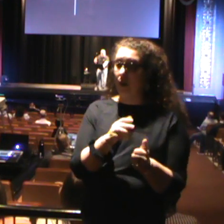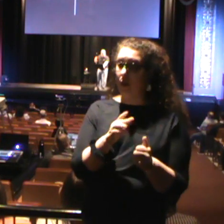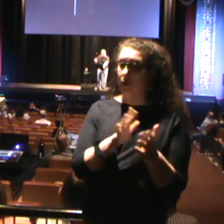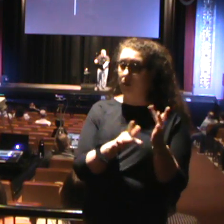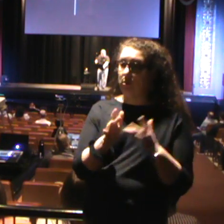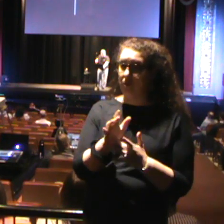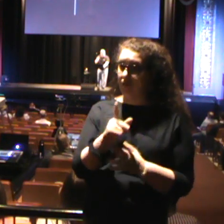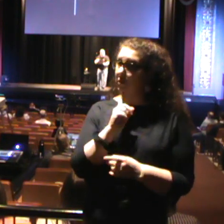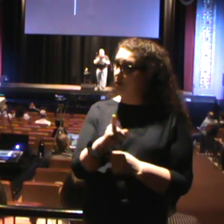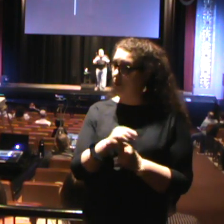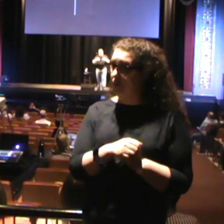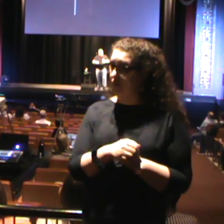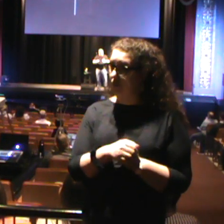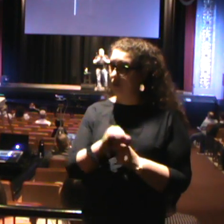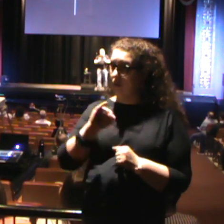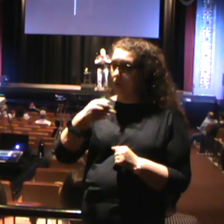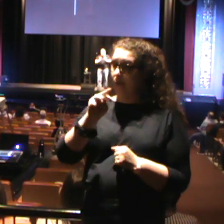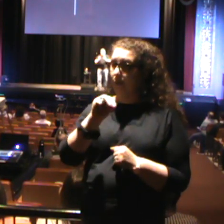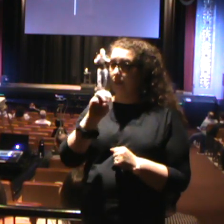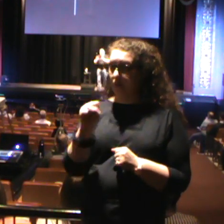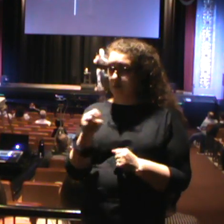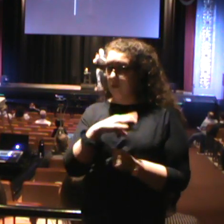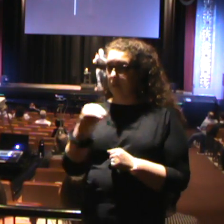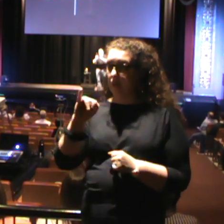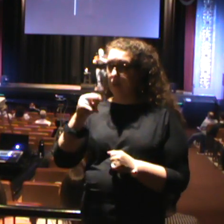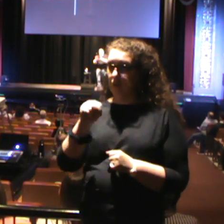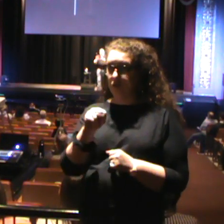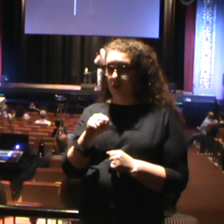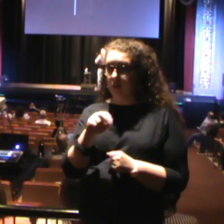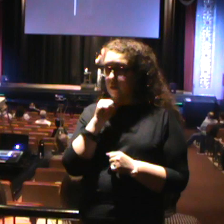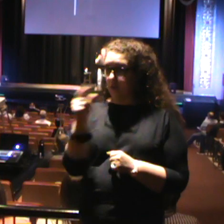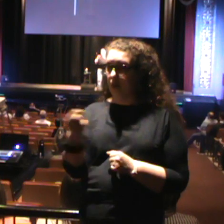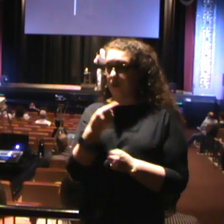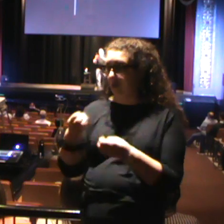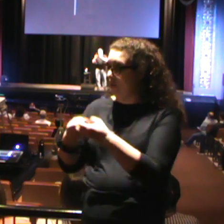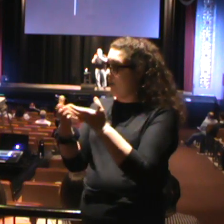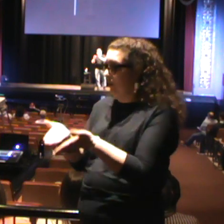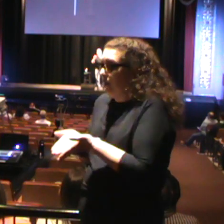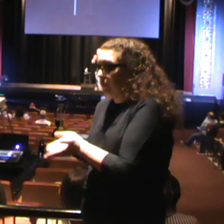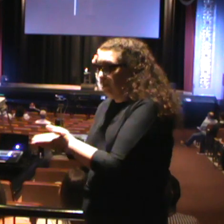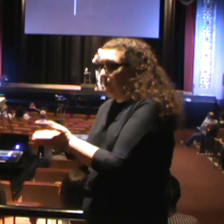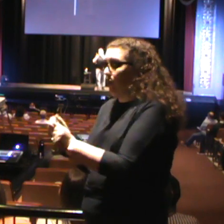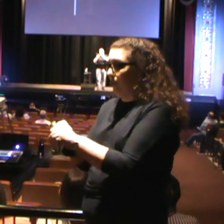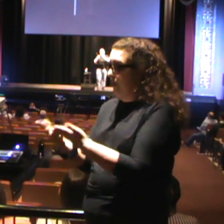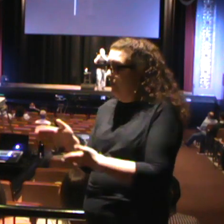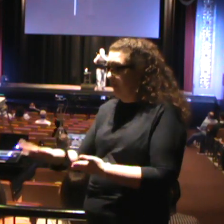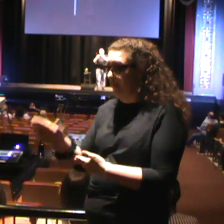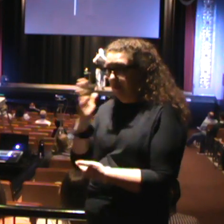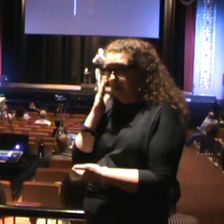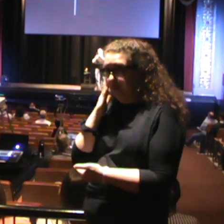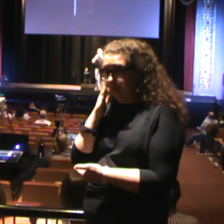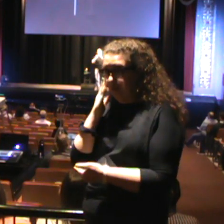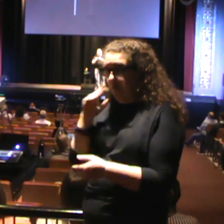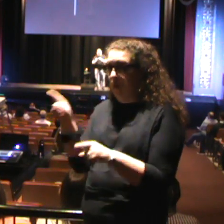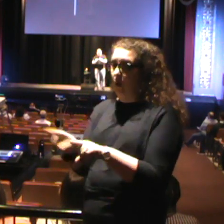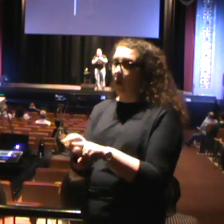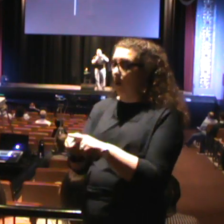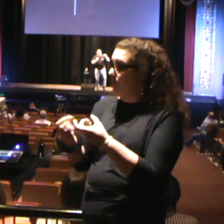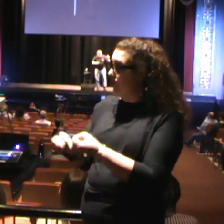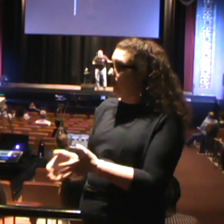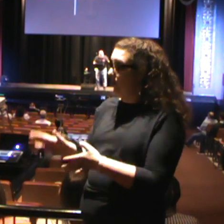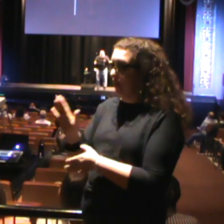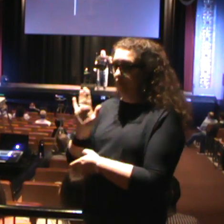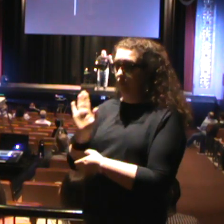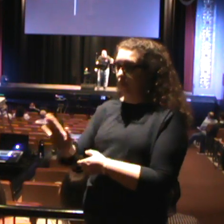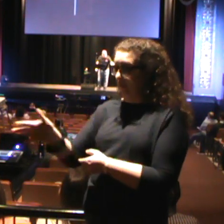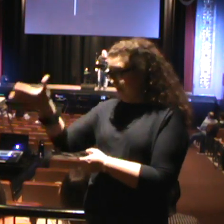is meant to be. James and John not only left their boats in all that they knew, but they also left their father